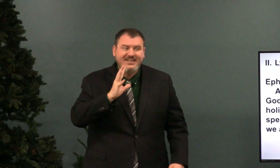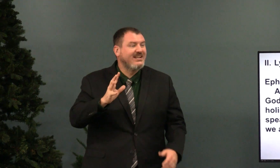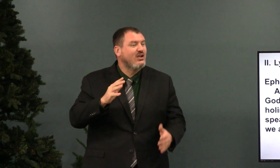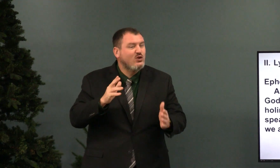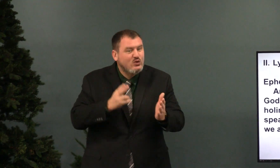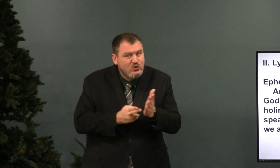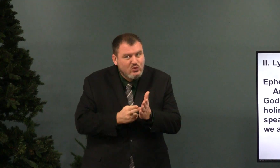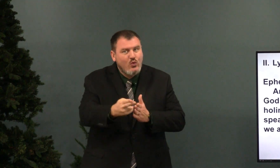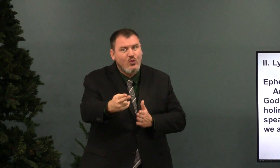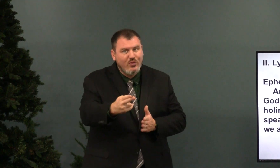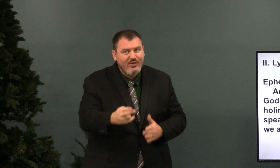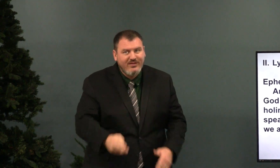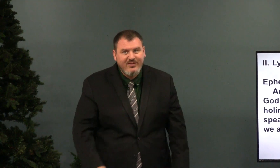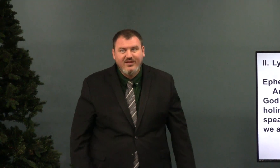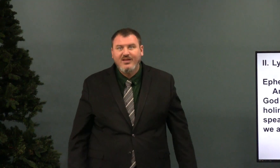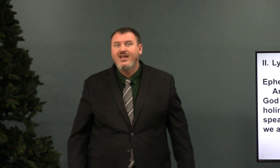Speak every man truth